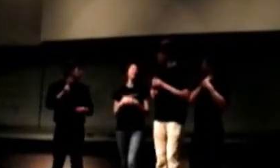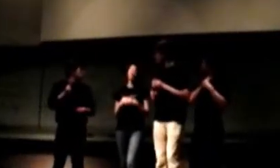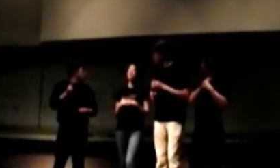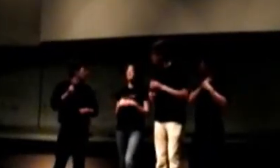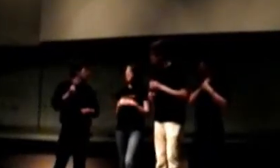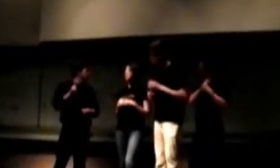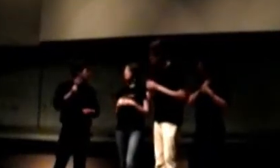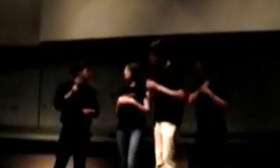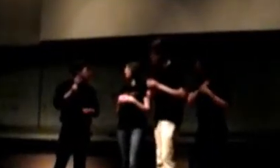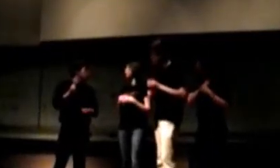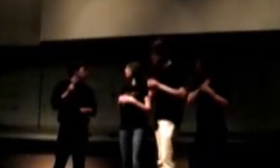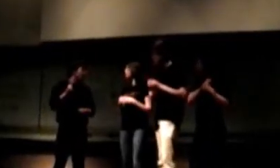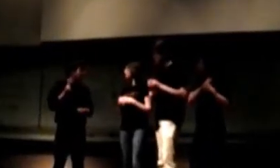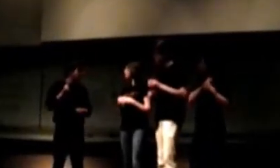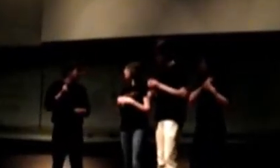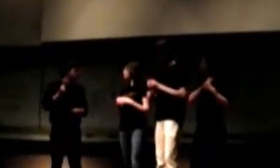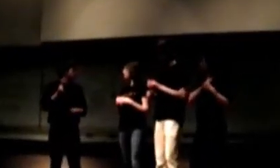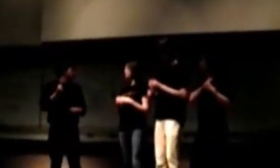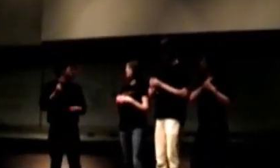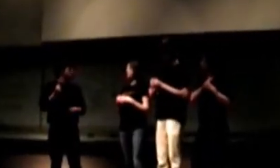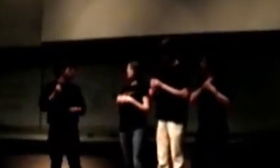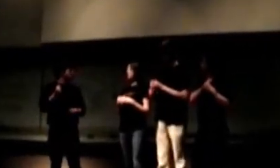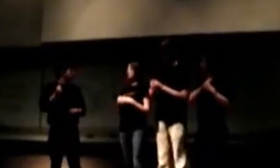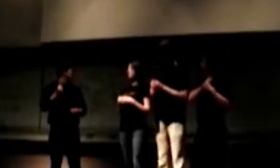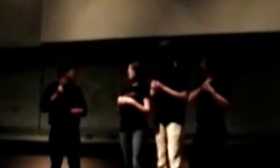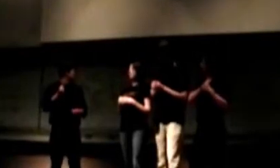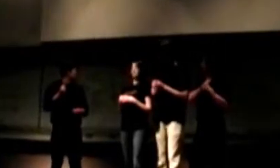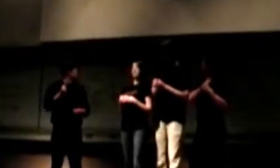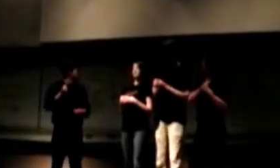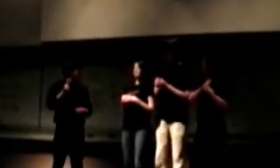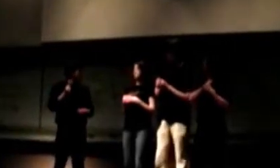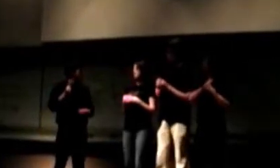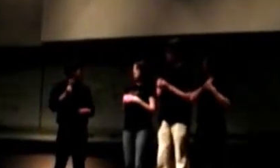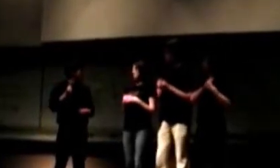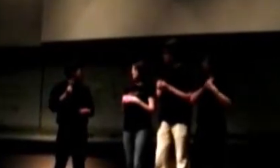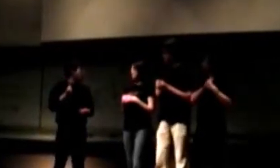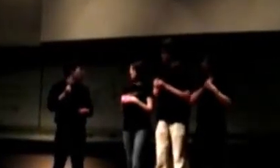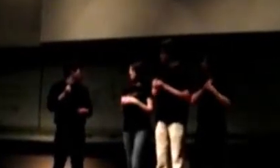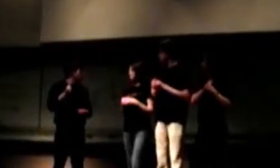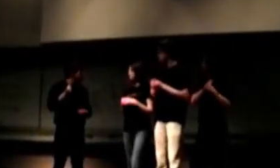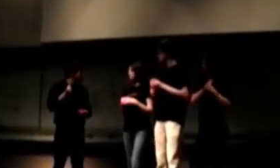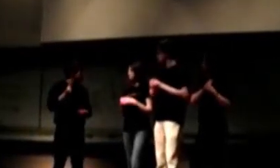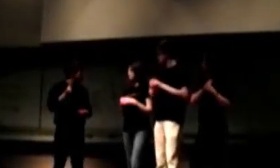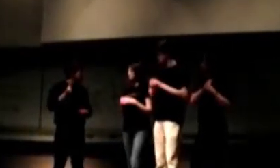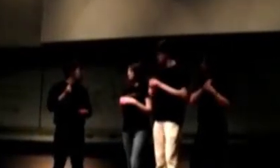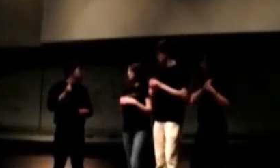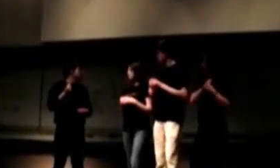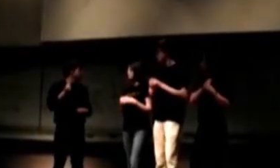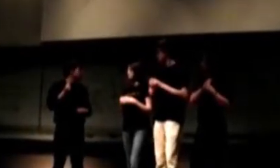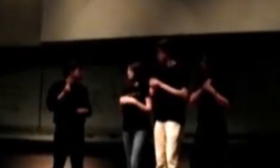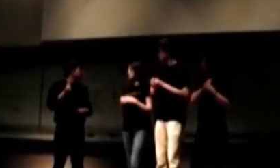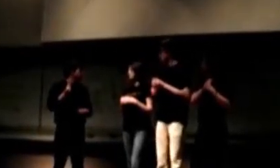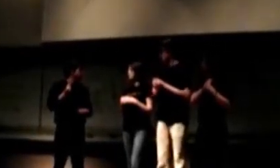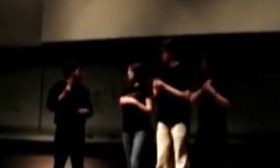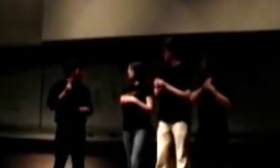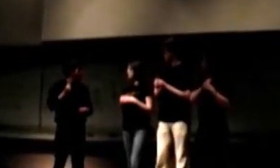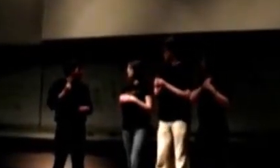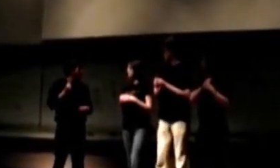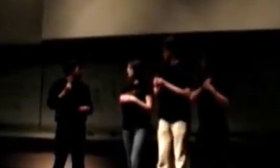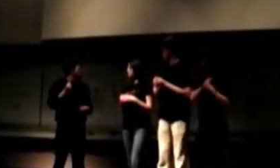Well, I only eat grass and invasive species. If was much, I have grass and zebra mussels that I harvested with